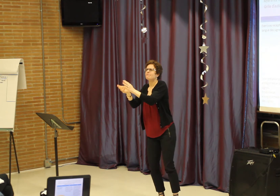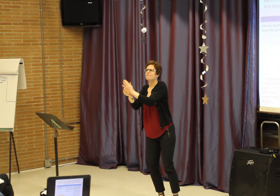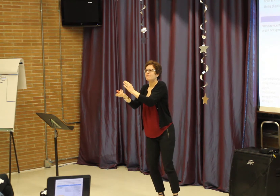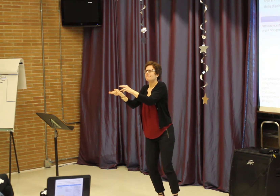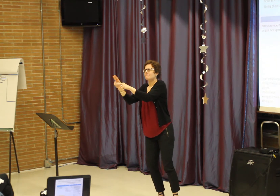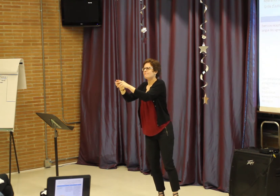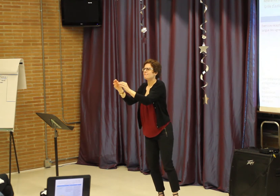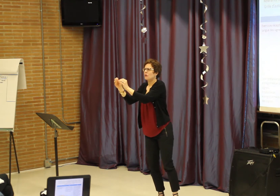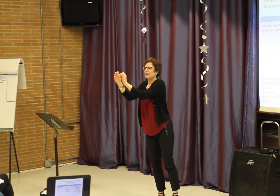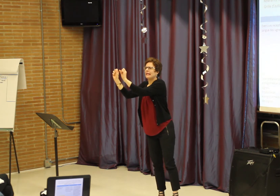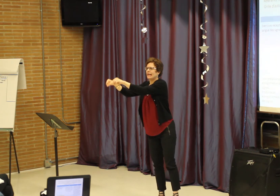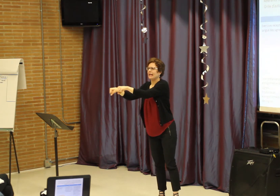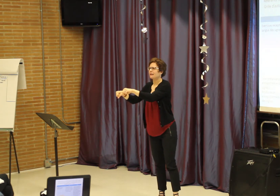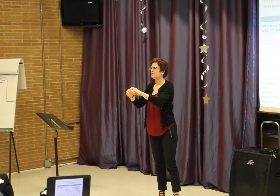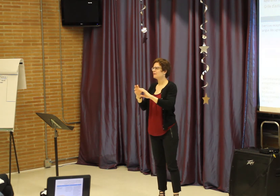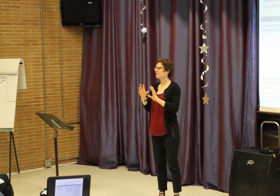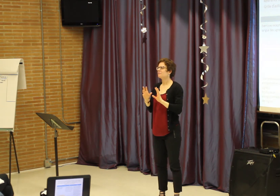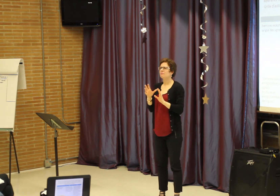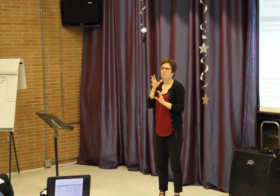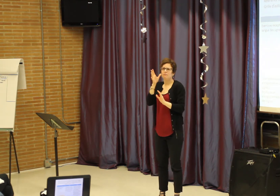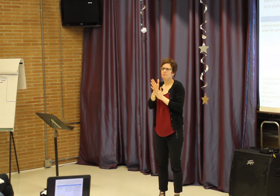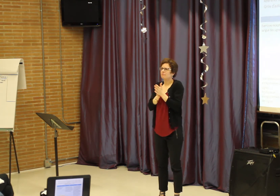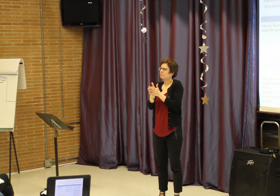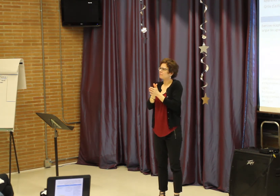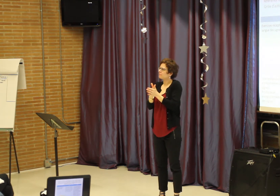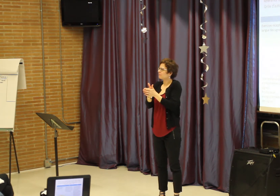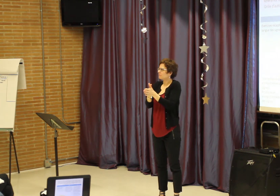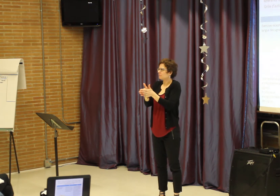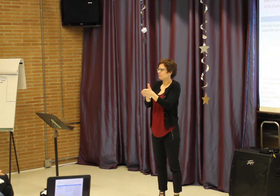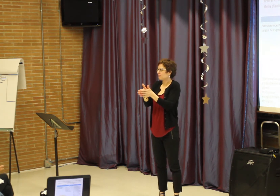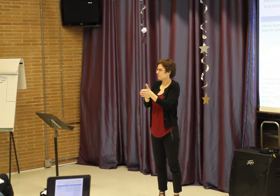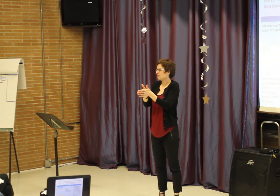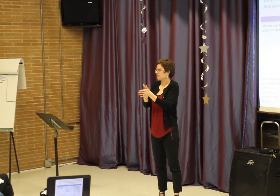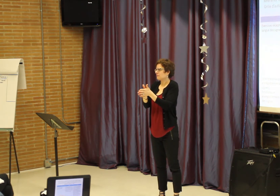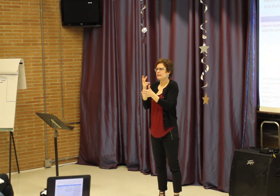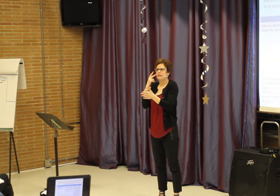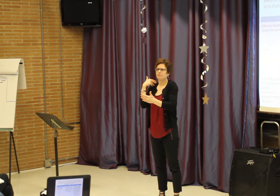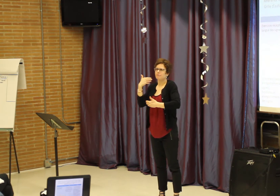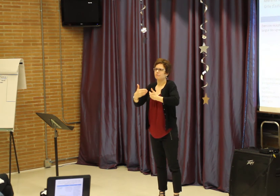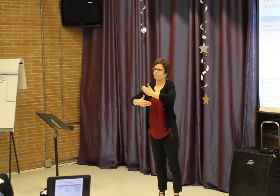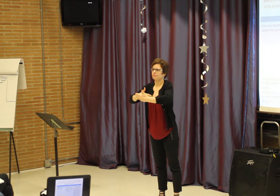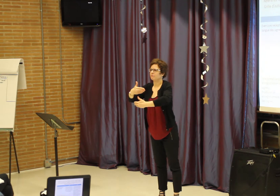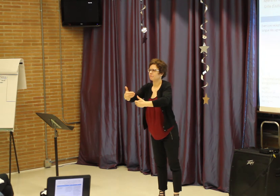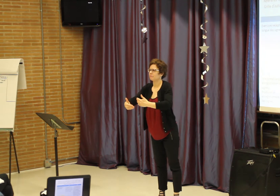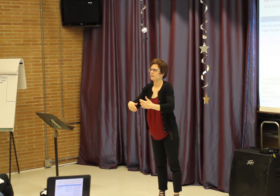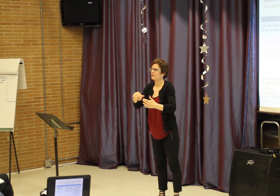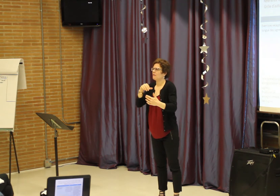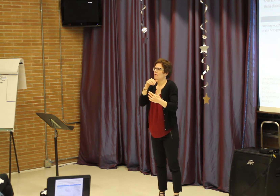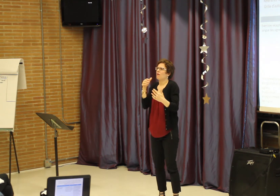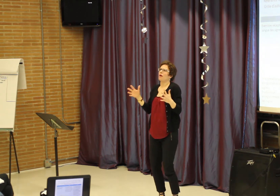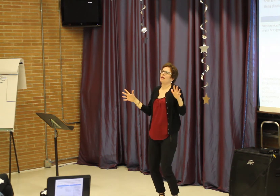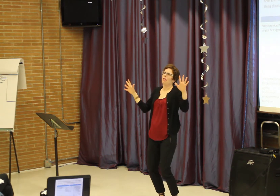language learning. It also helps them see that they're able to build upon their current skills and develop those further.